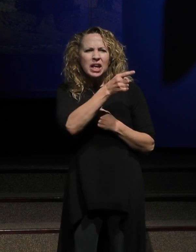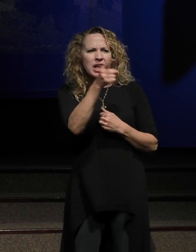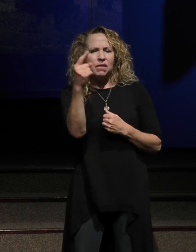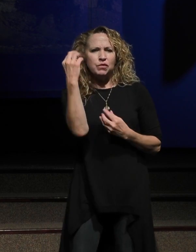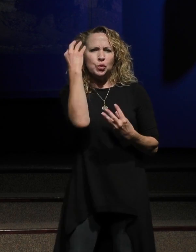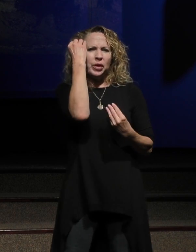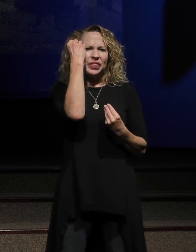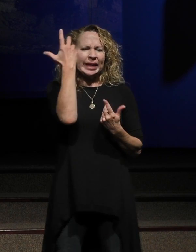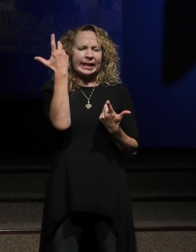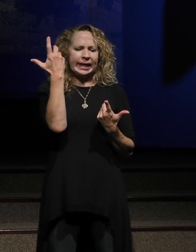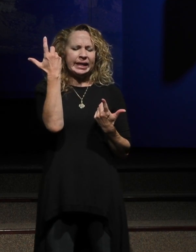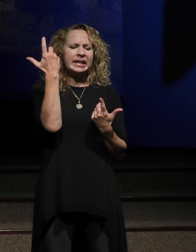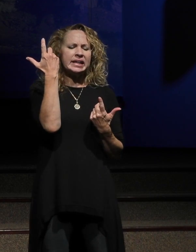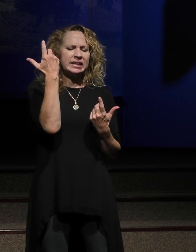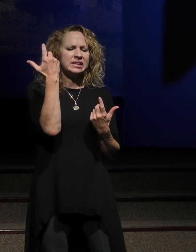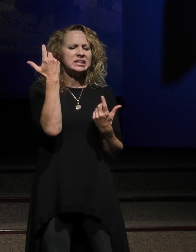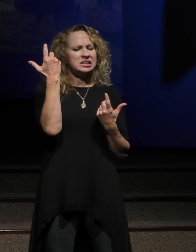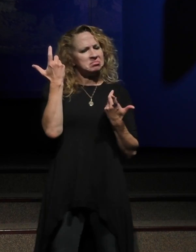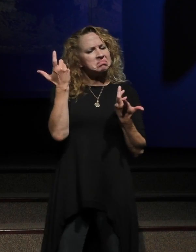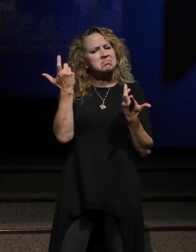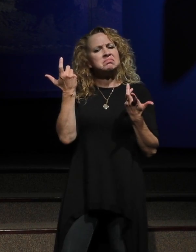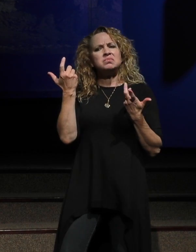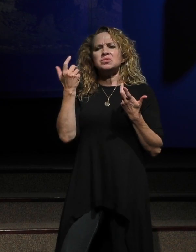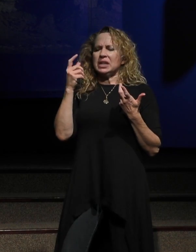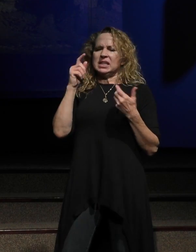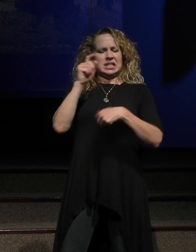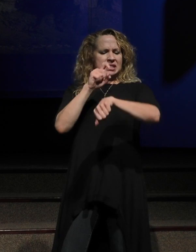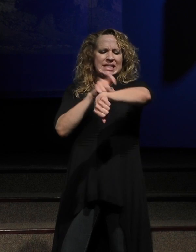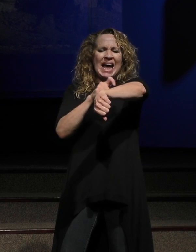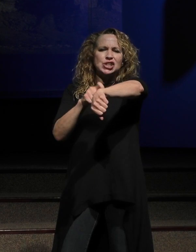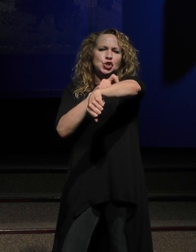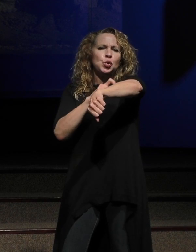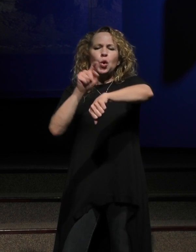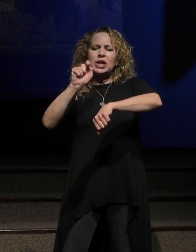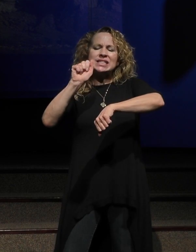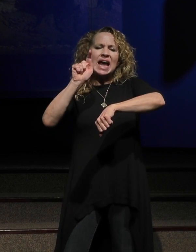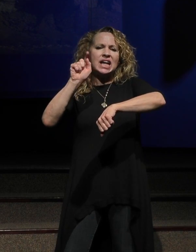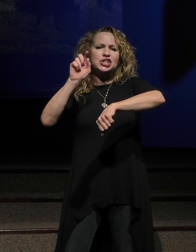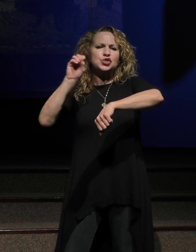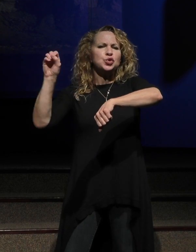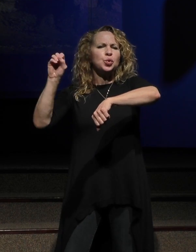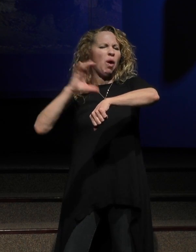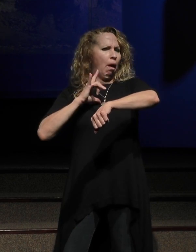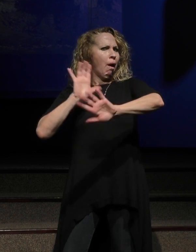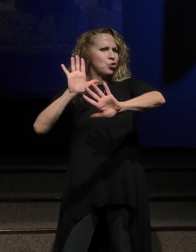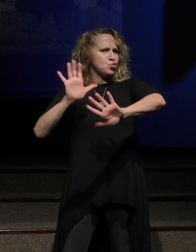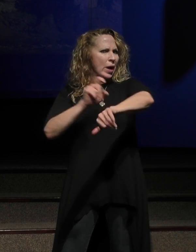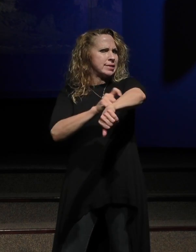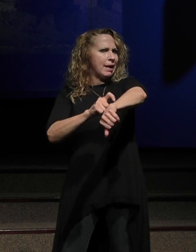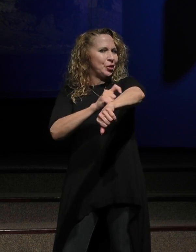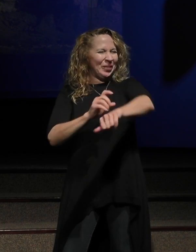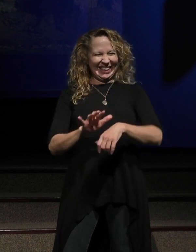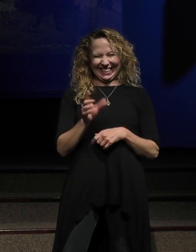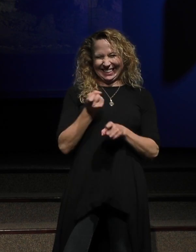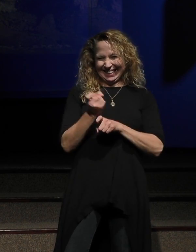tattoos, I think those two statements would make tremendous tattoos. You say, well, Craig, where do you get those two statements from? And I just